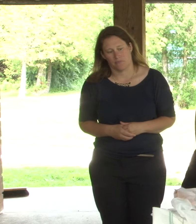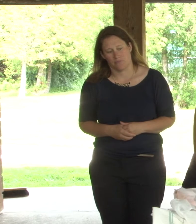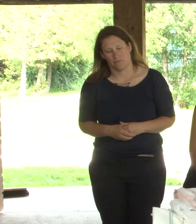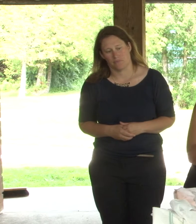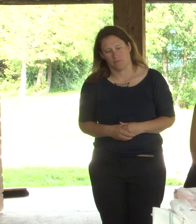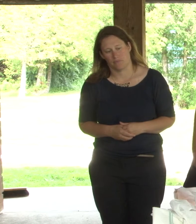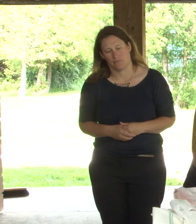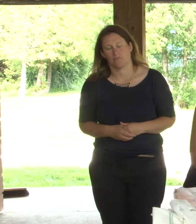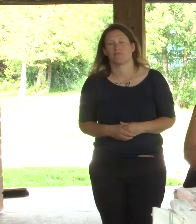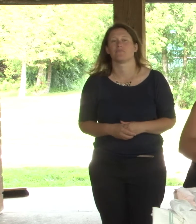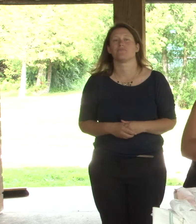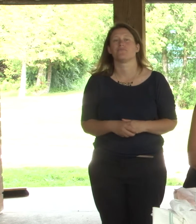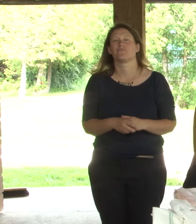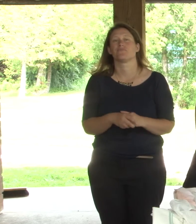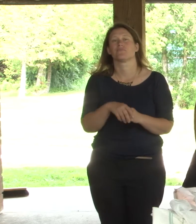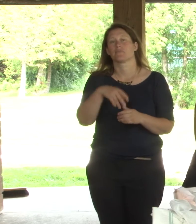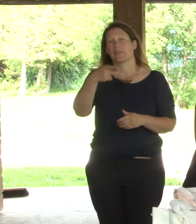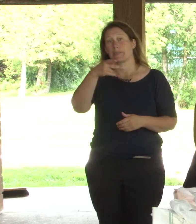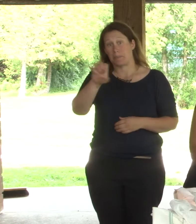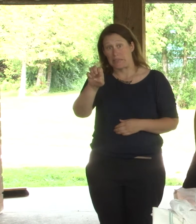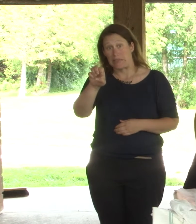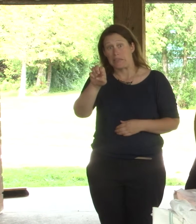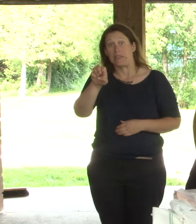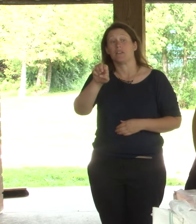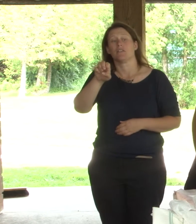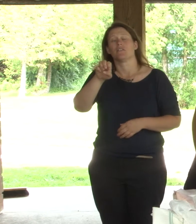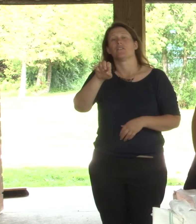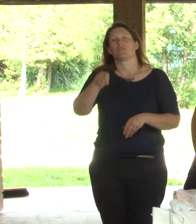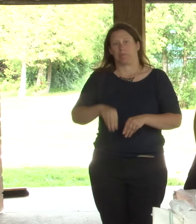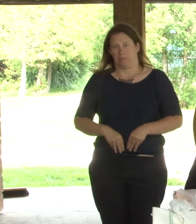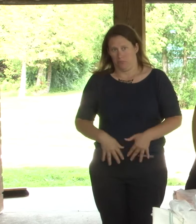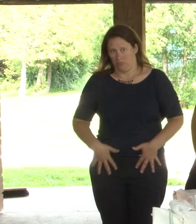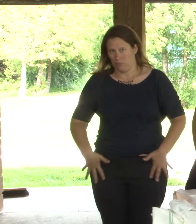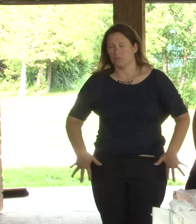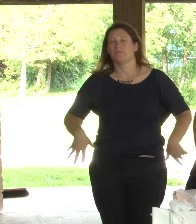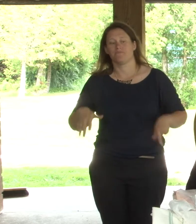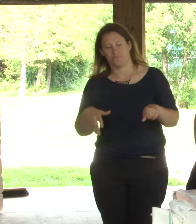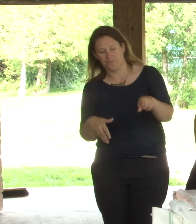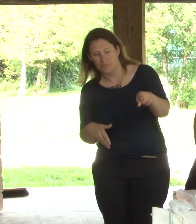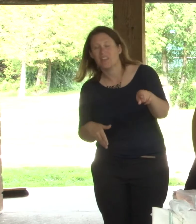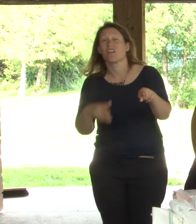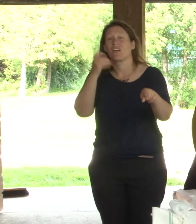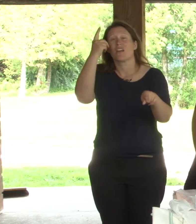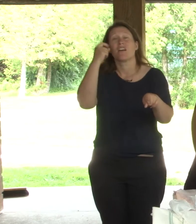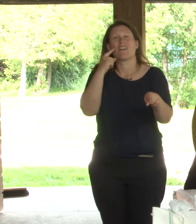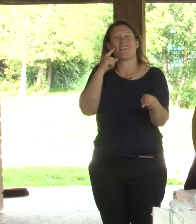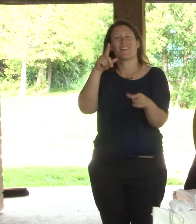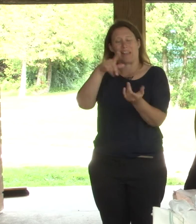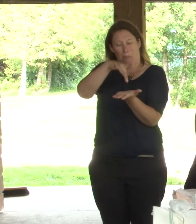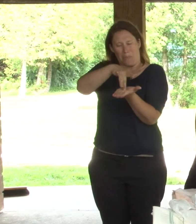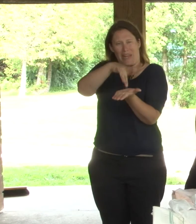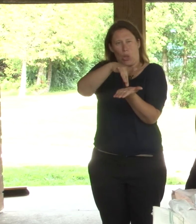And when the liquid is poured through, it spreads all around. So, and they also have the cuff guards. So they, it's, it's very, uh,